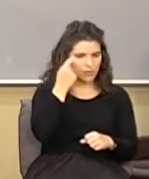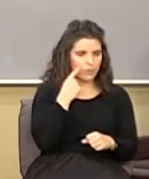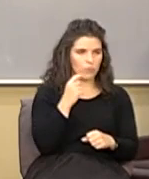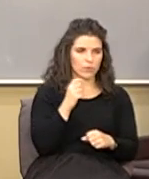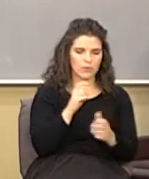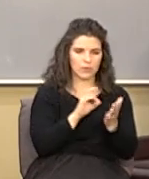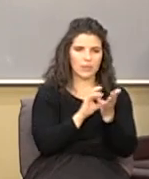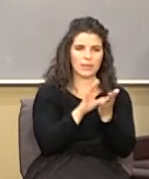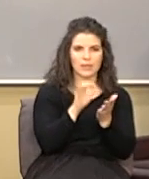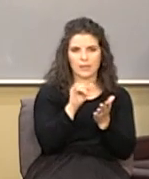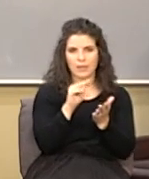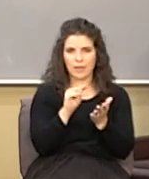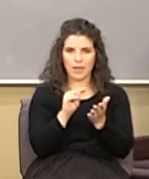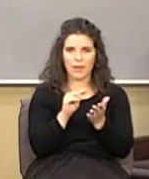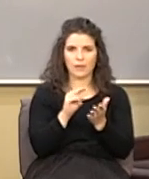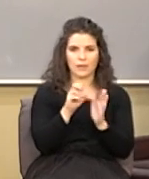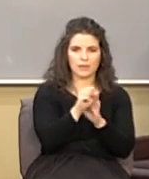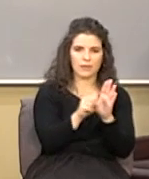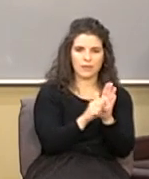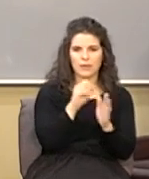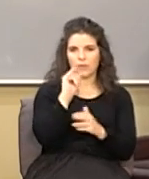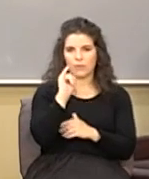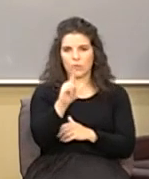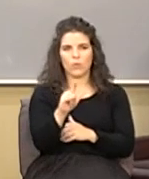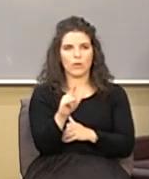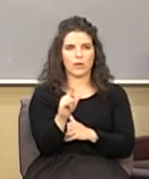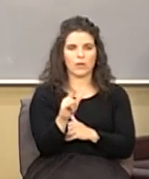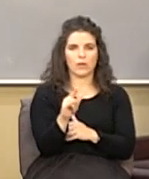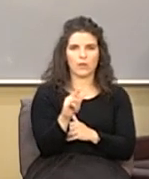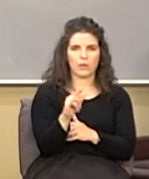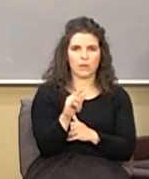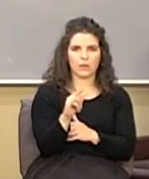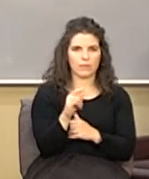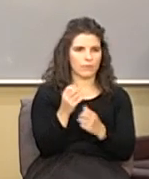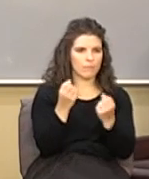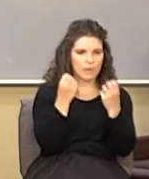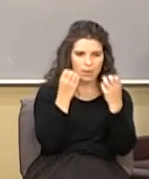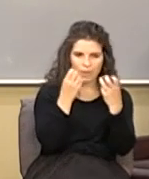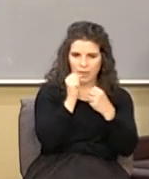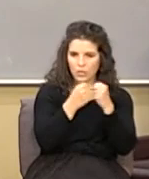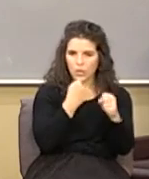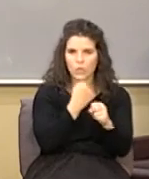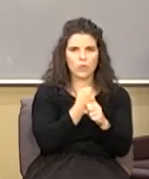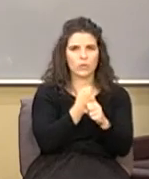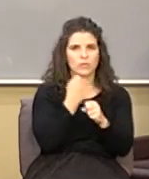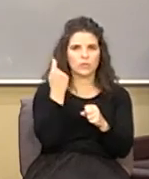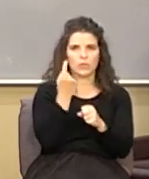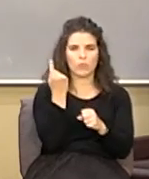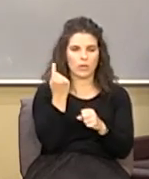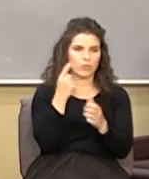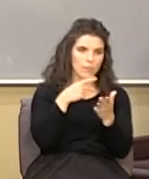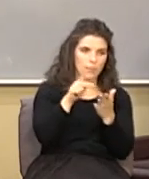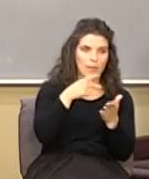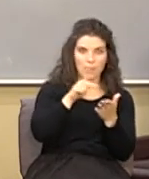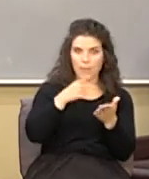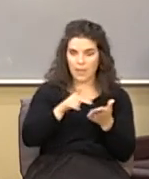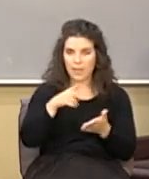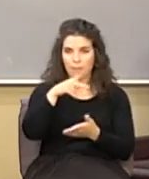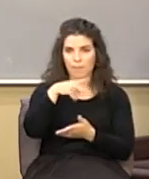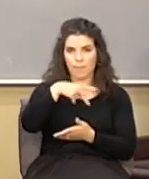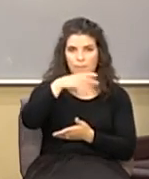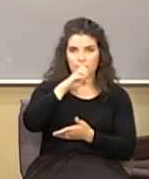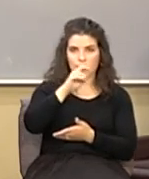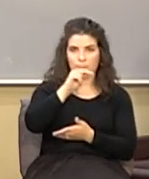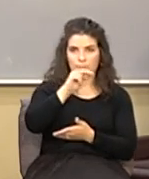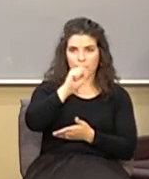the road state of Illinois for decades somebody else is going to pay the pensions well here you